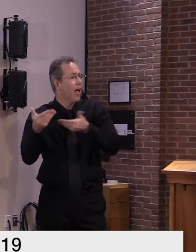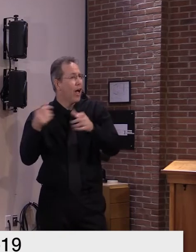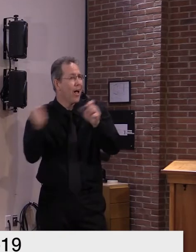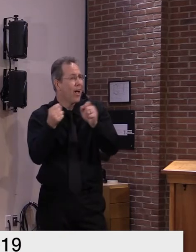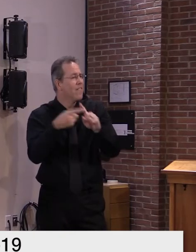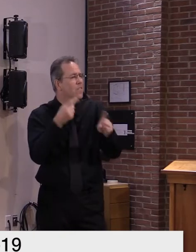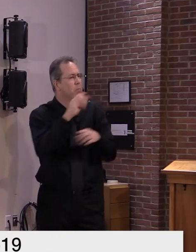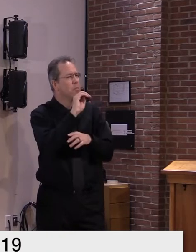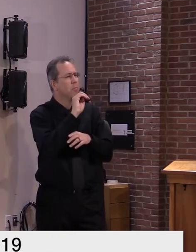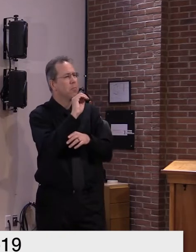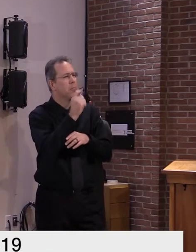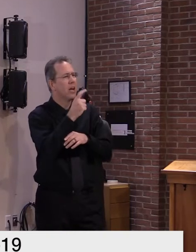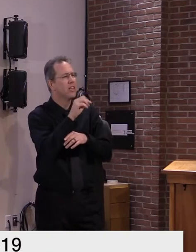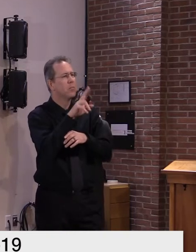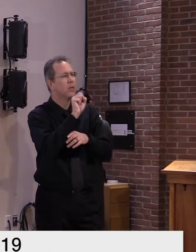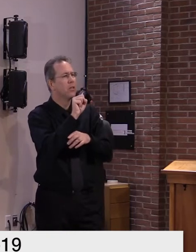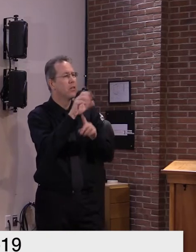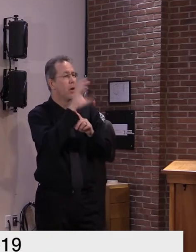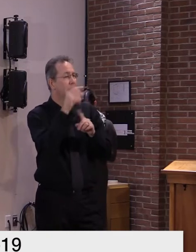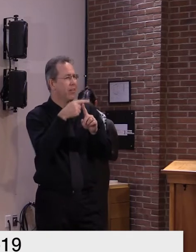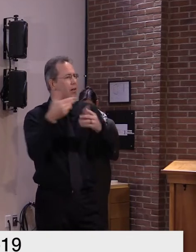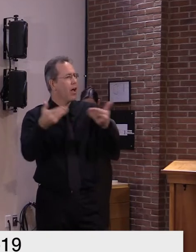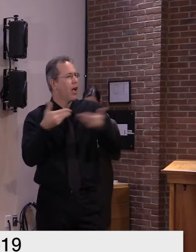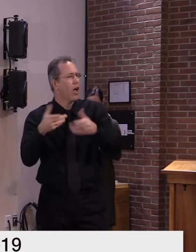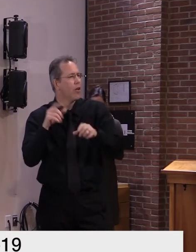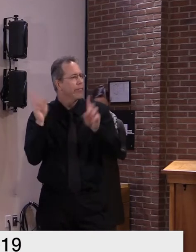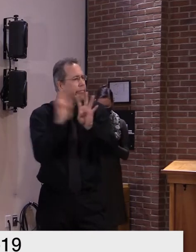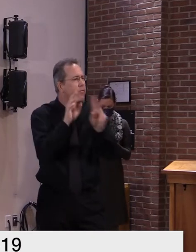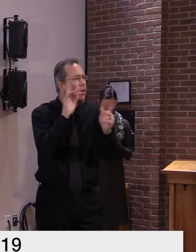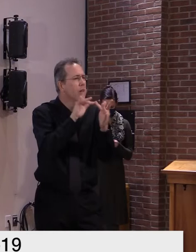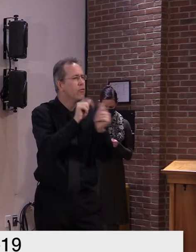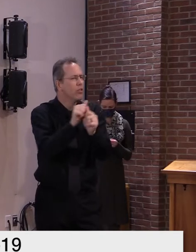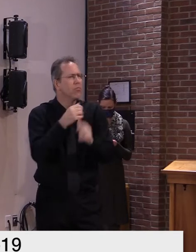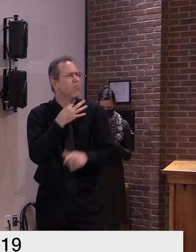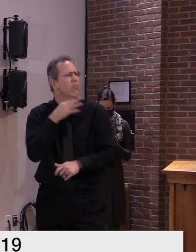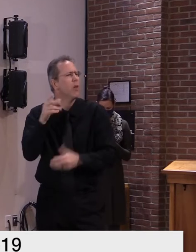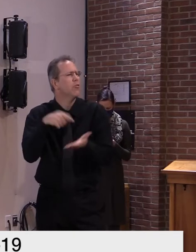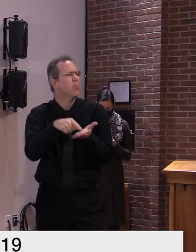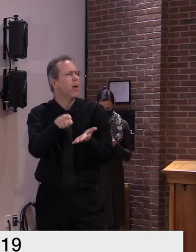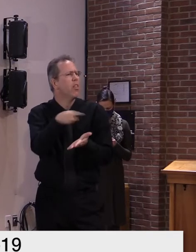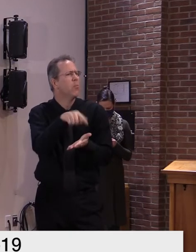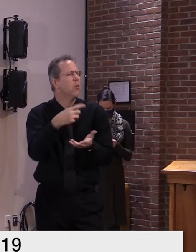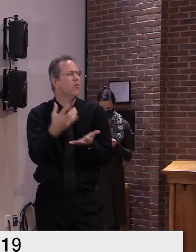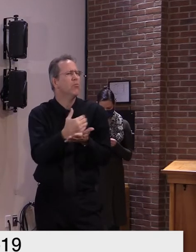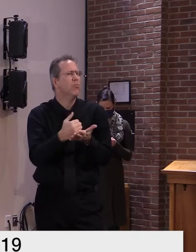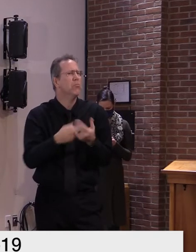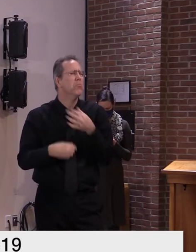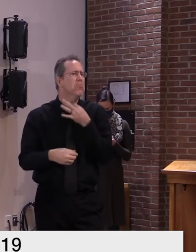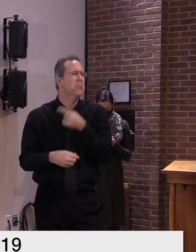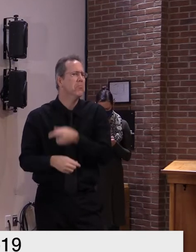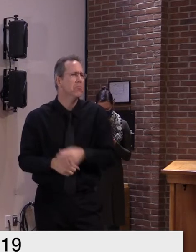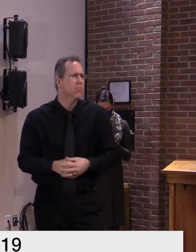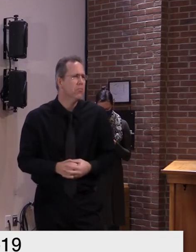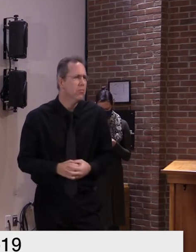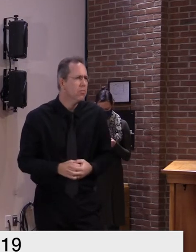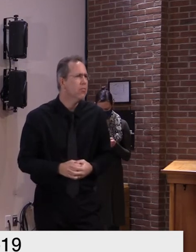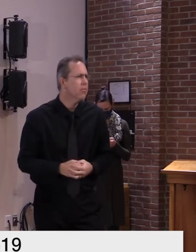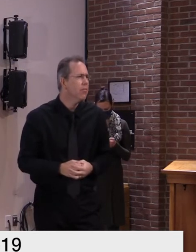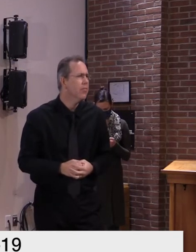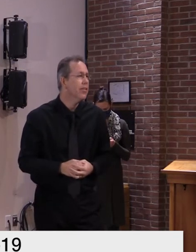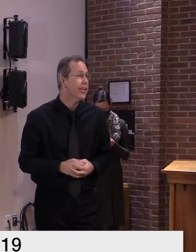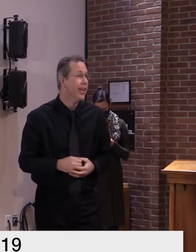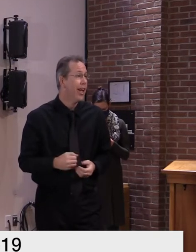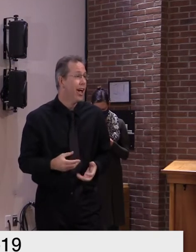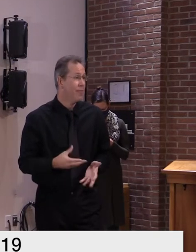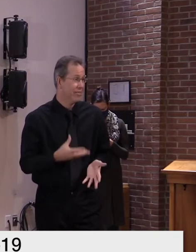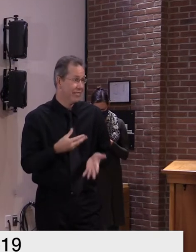left uh because it's uh there i'll probably ask uh secretary young to help me out the secretary of administration